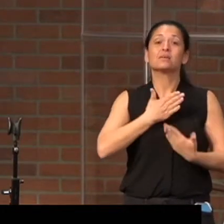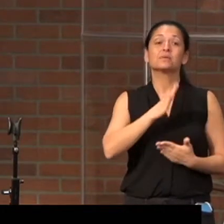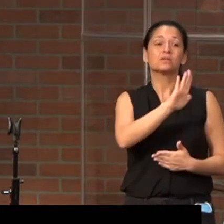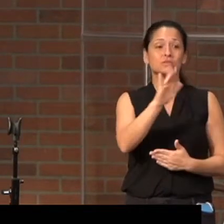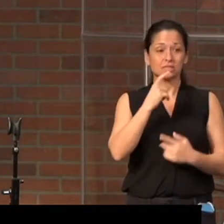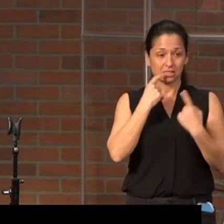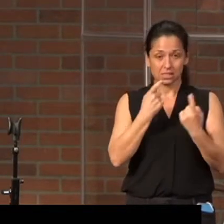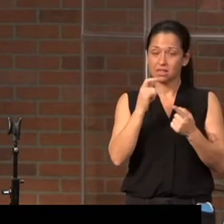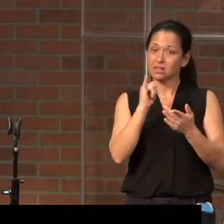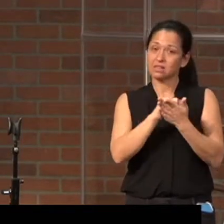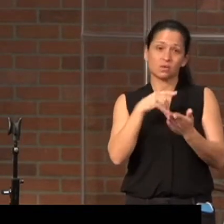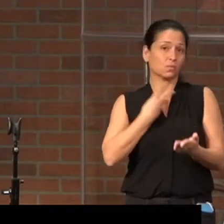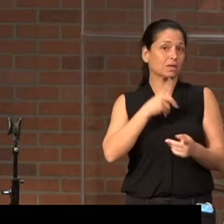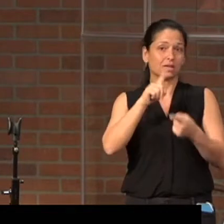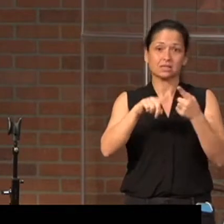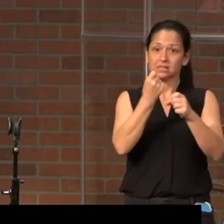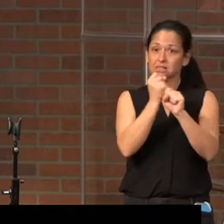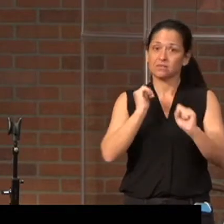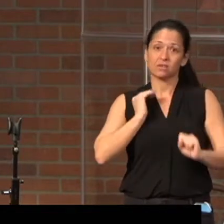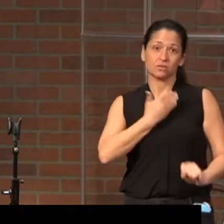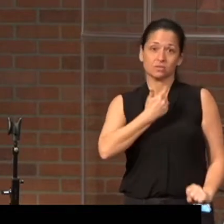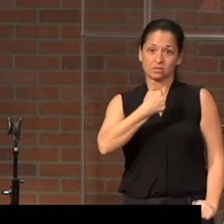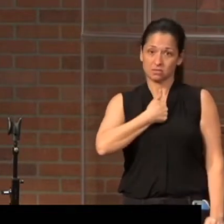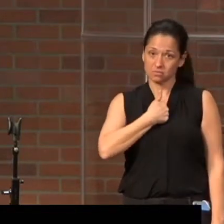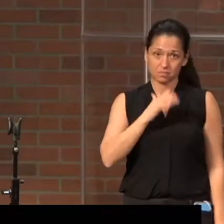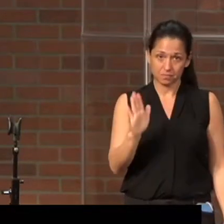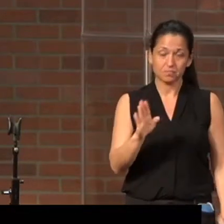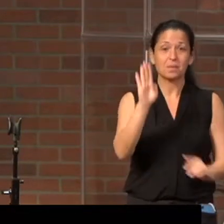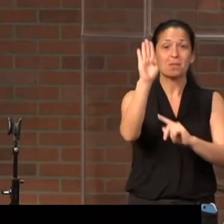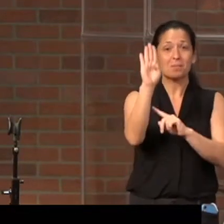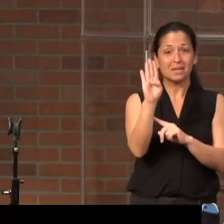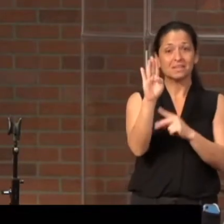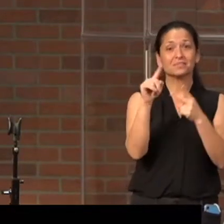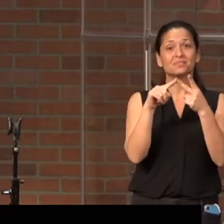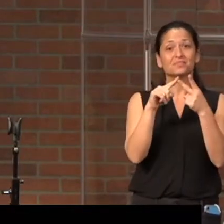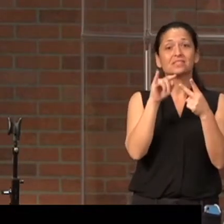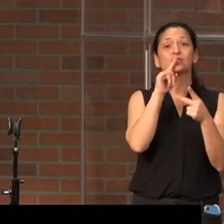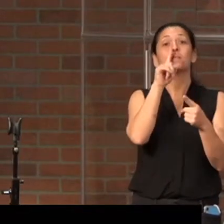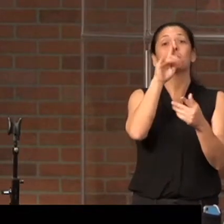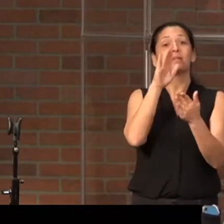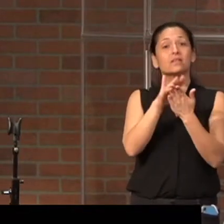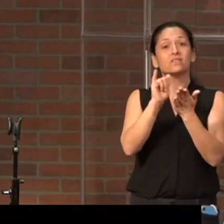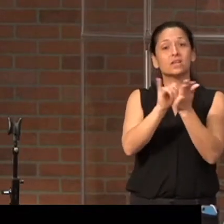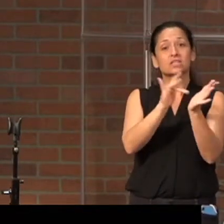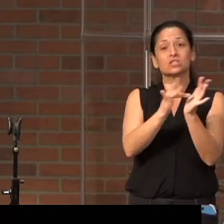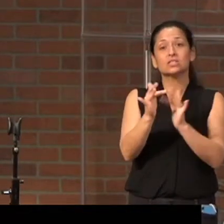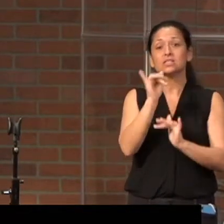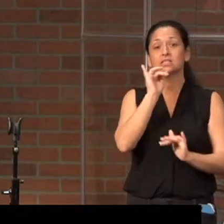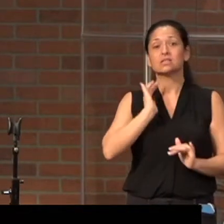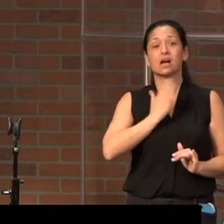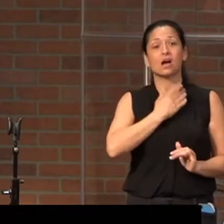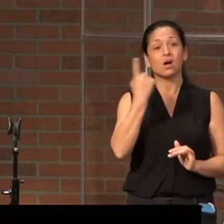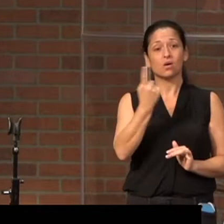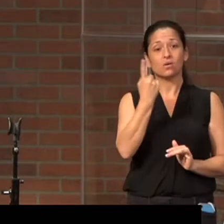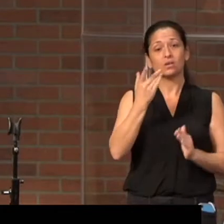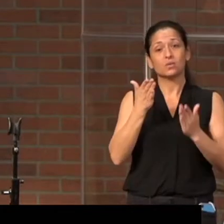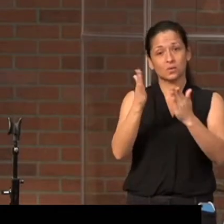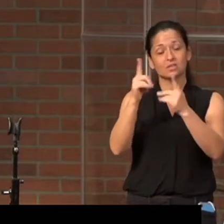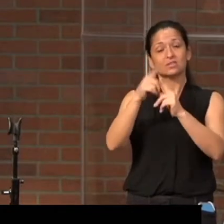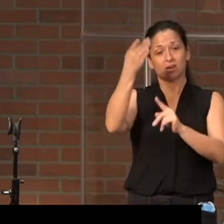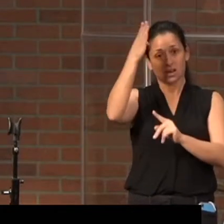and that we cannot save ourselves. B, is to believe that Jesus is our only way to God,